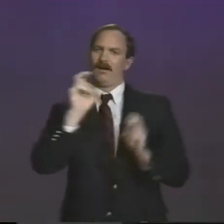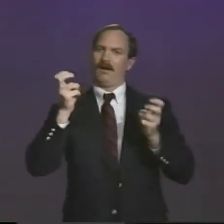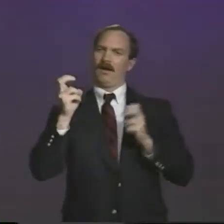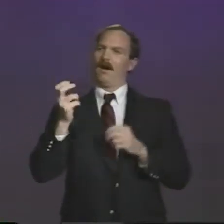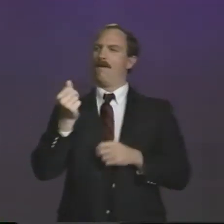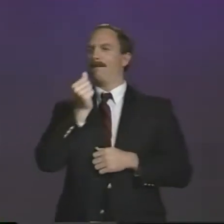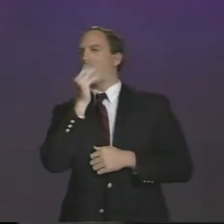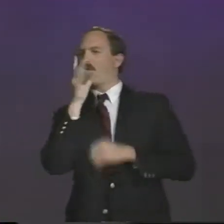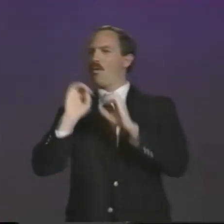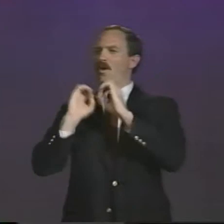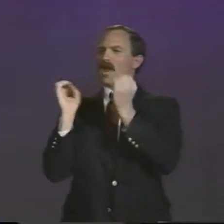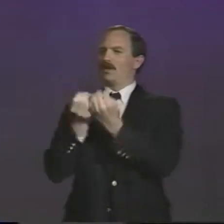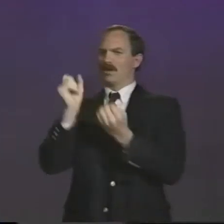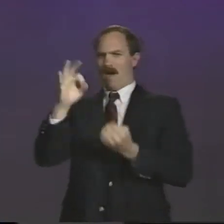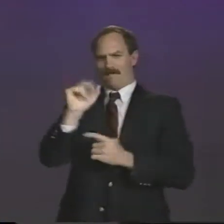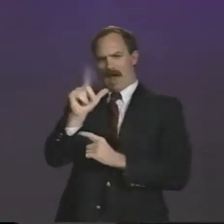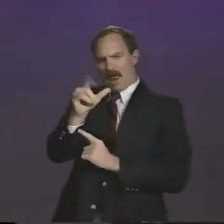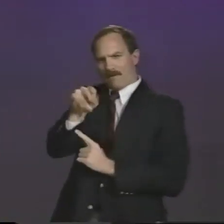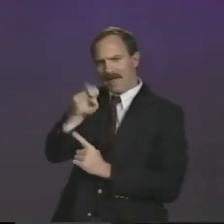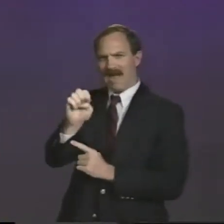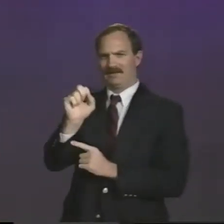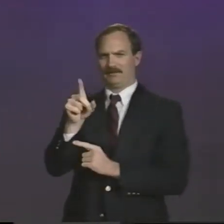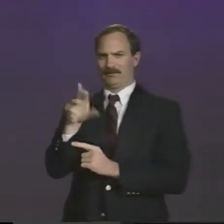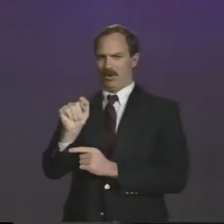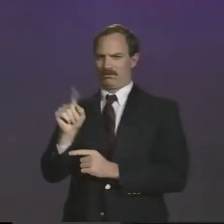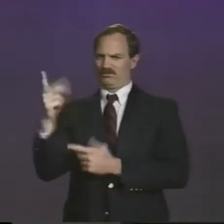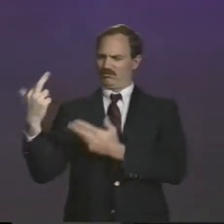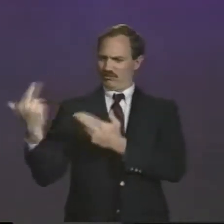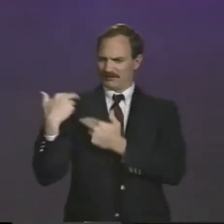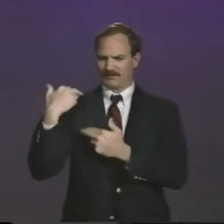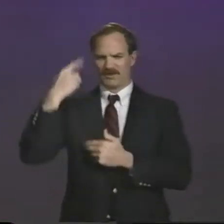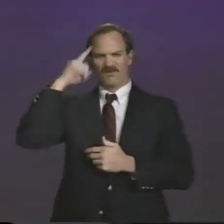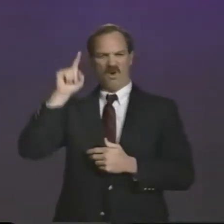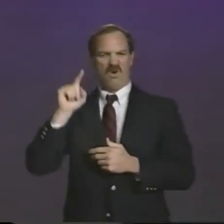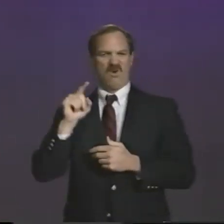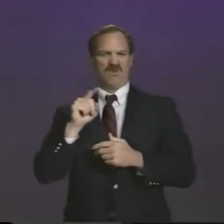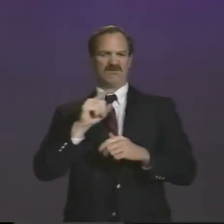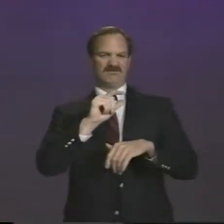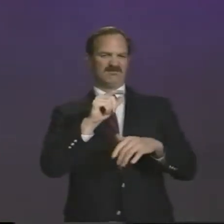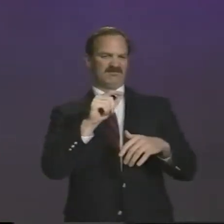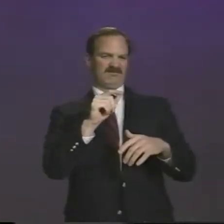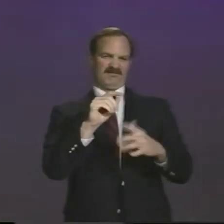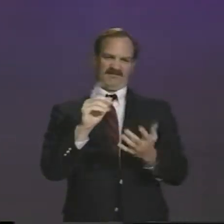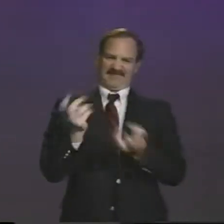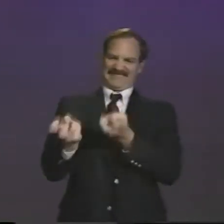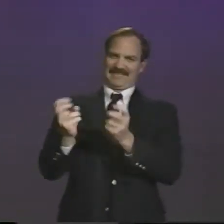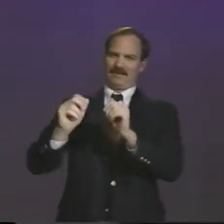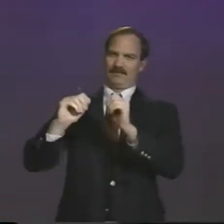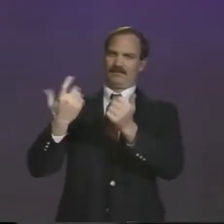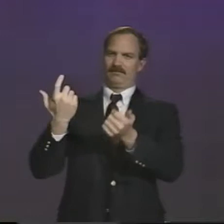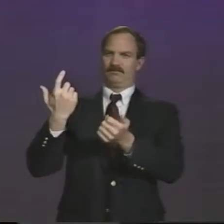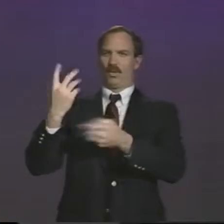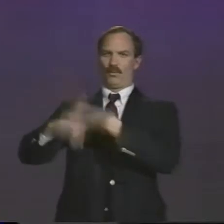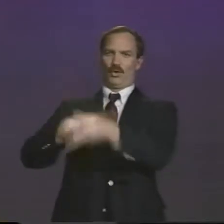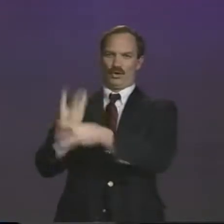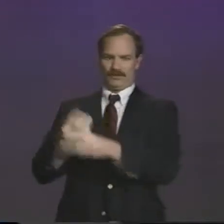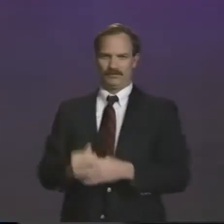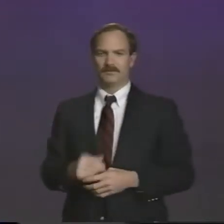Deaf Ski Association, which is a mother organization for the Alpine sport, which is responsible for the